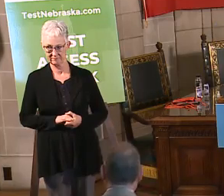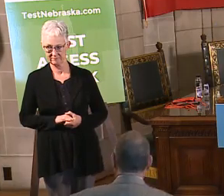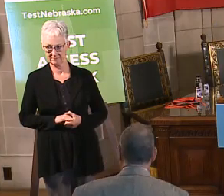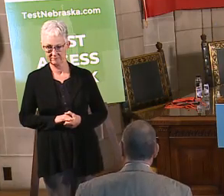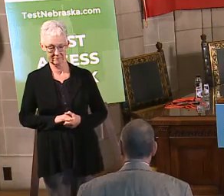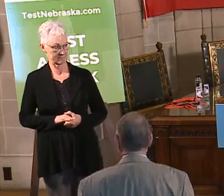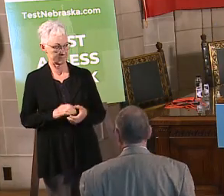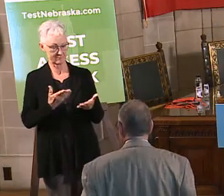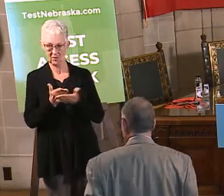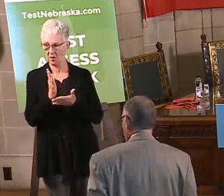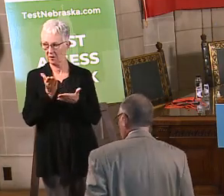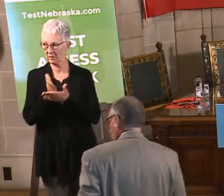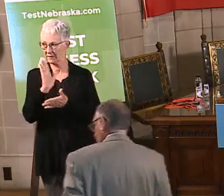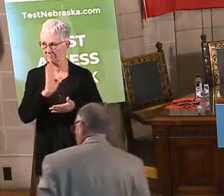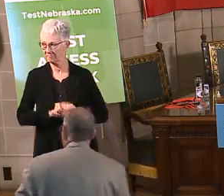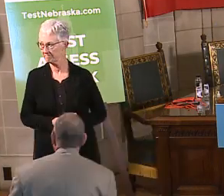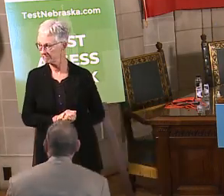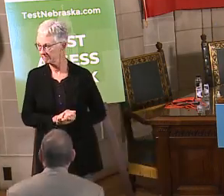All right.